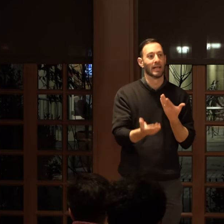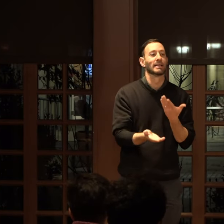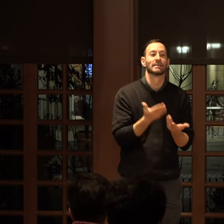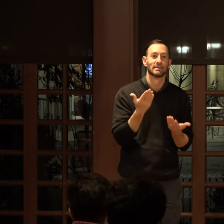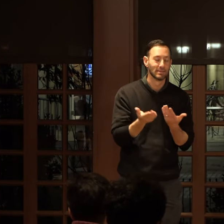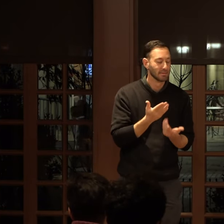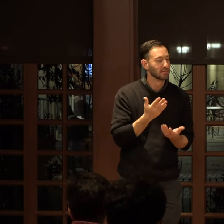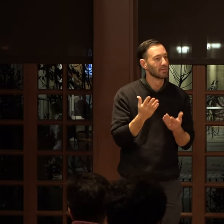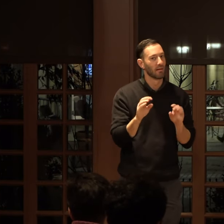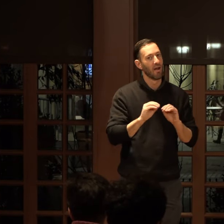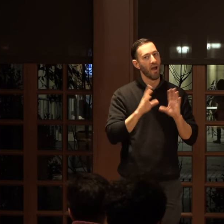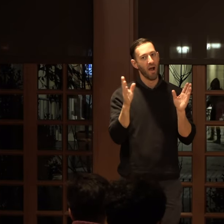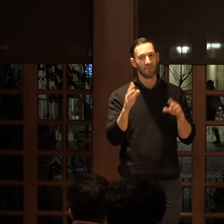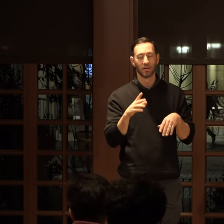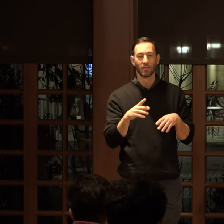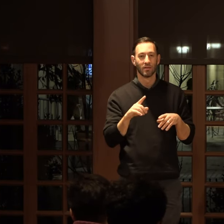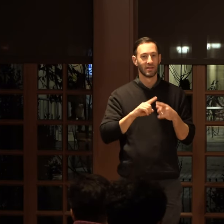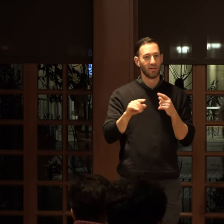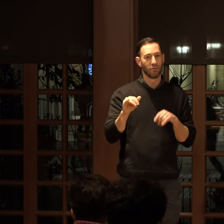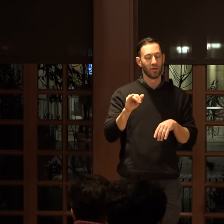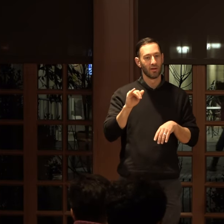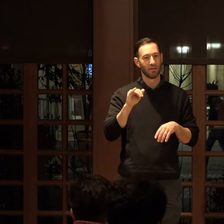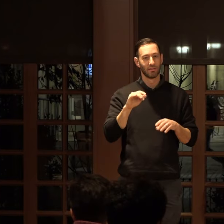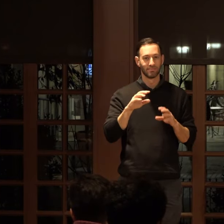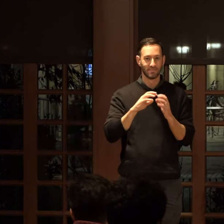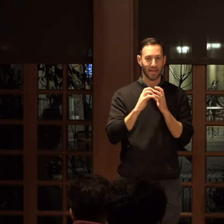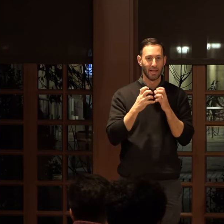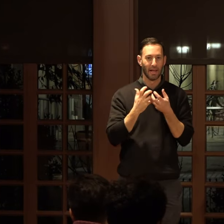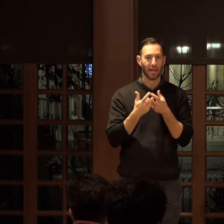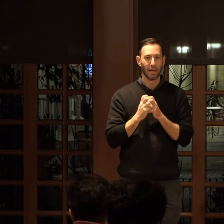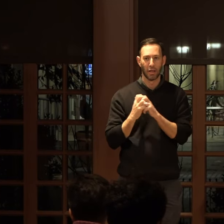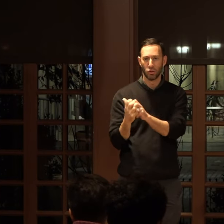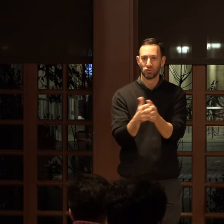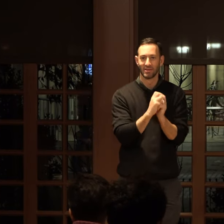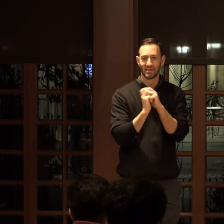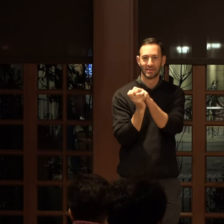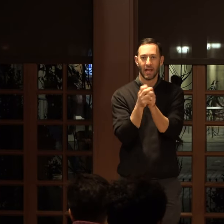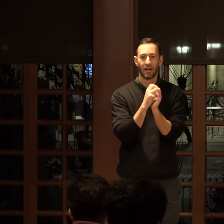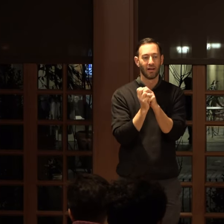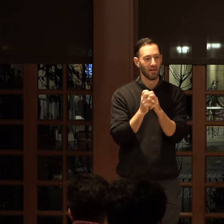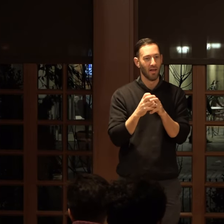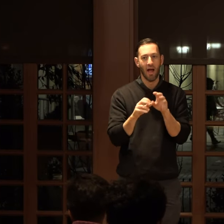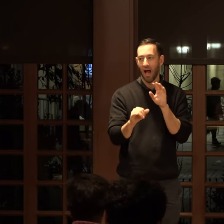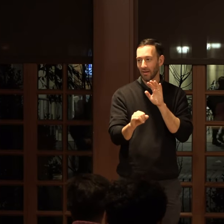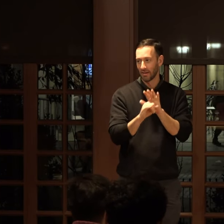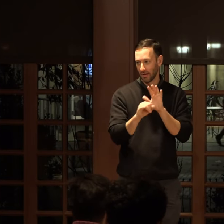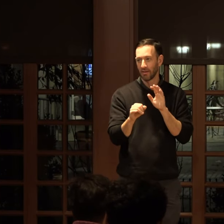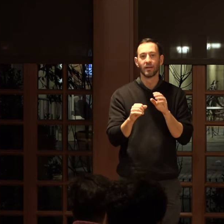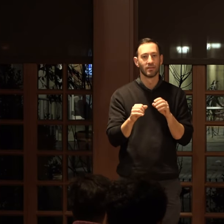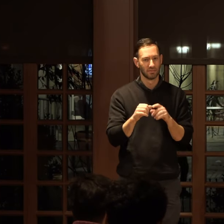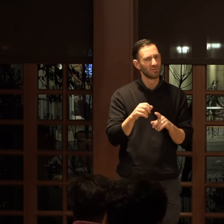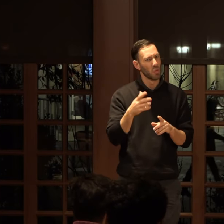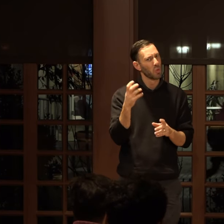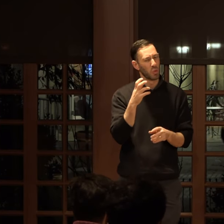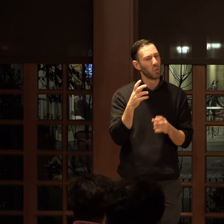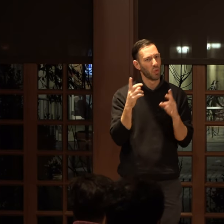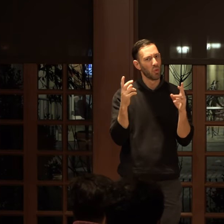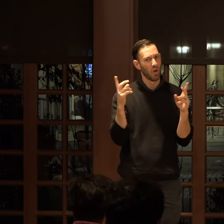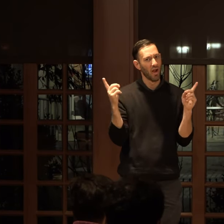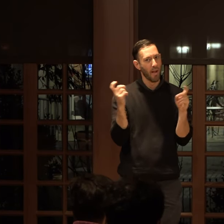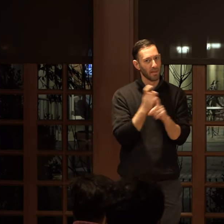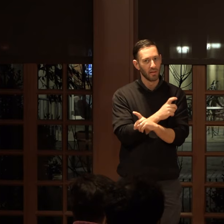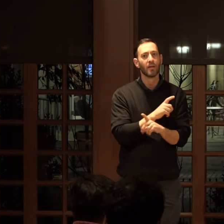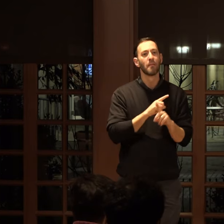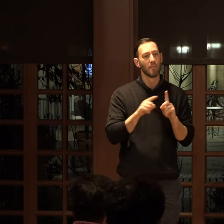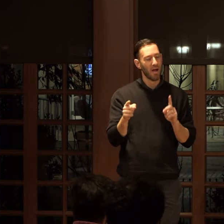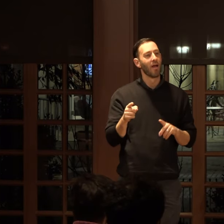and obviously like intersecting identities with queerness is like a hot mess, um, but there is, there is